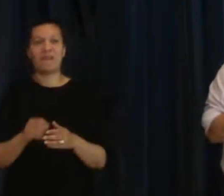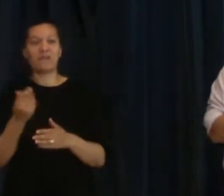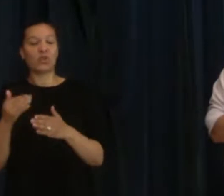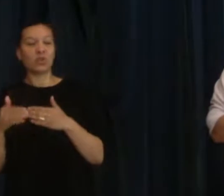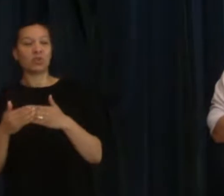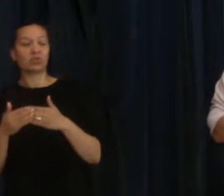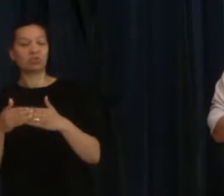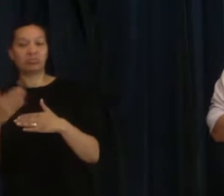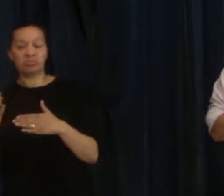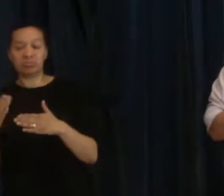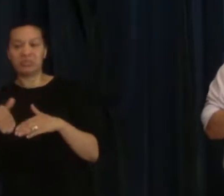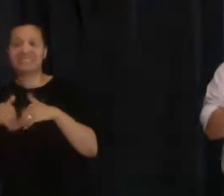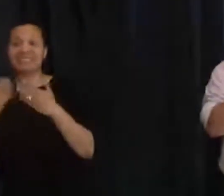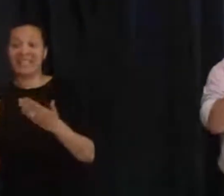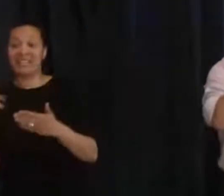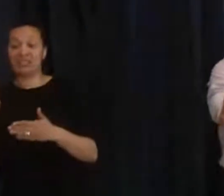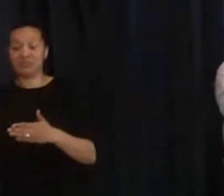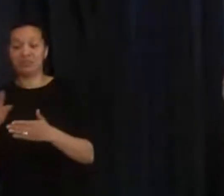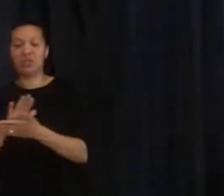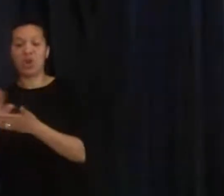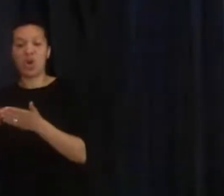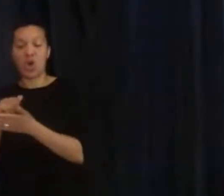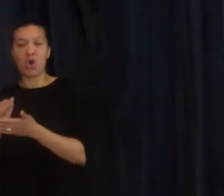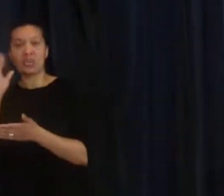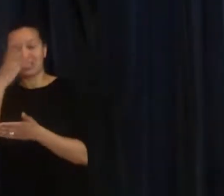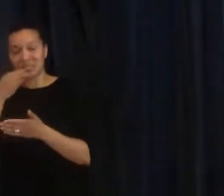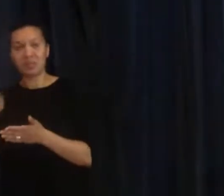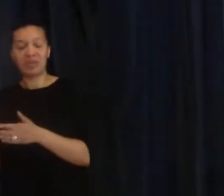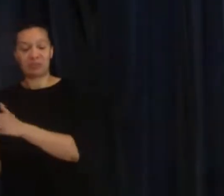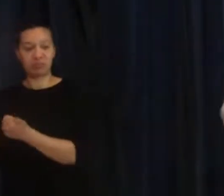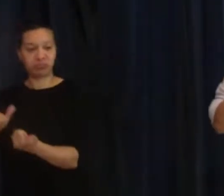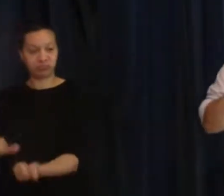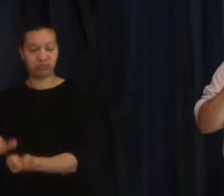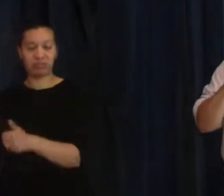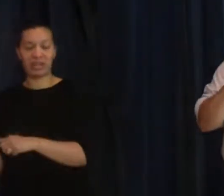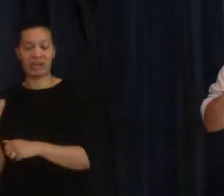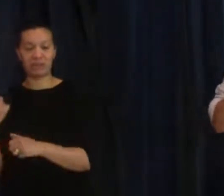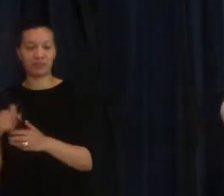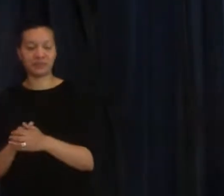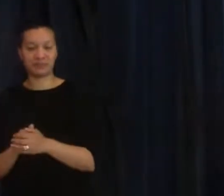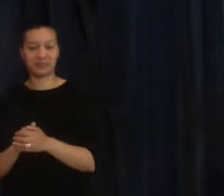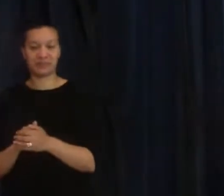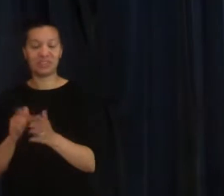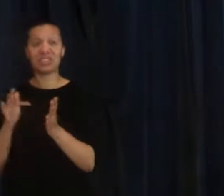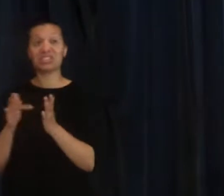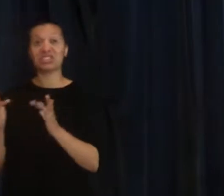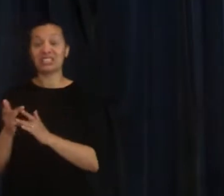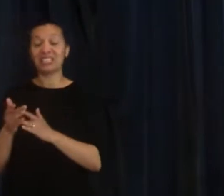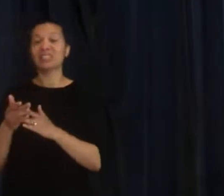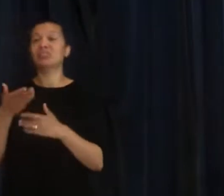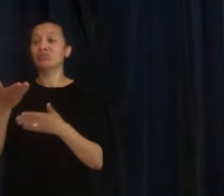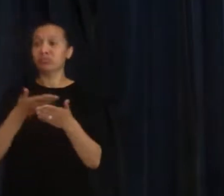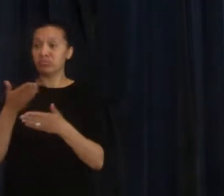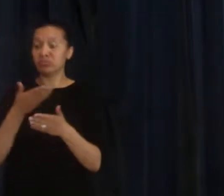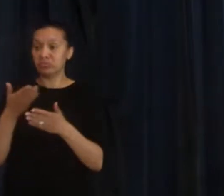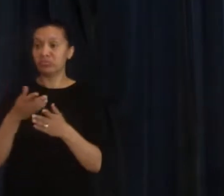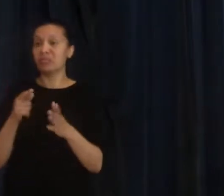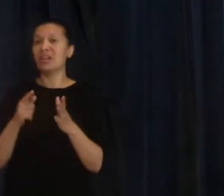with the Holy Spirit. Now there is no doubt in my mind, Jesus was talking to the apostles. They were saved.